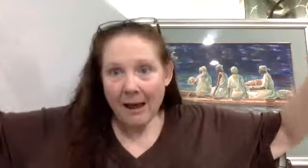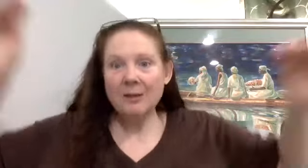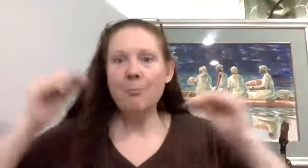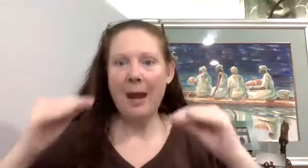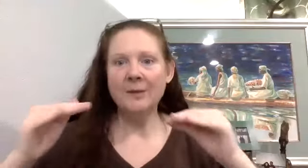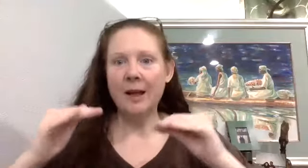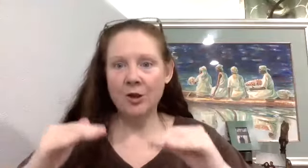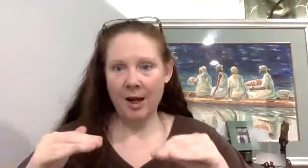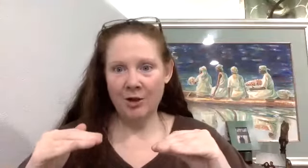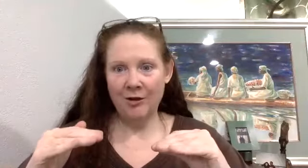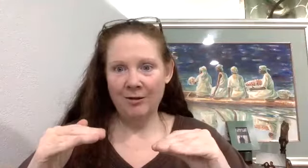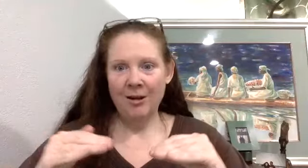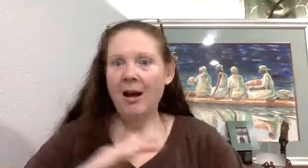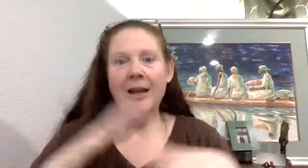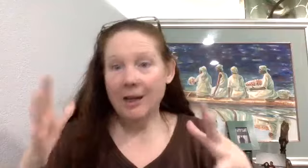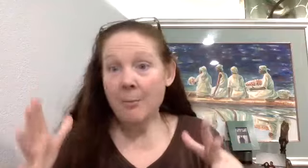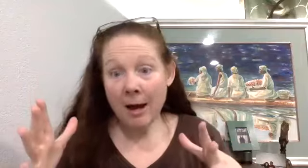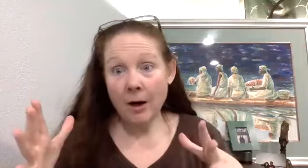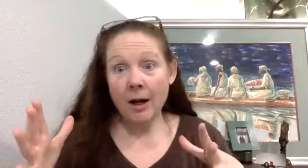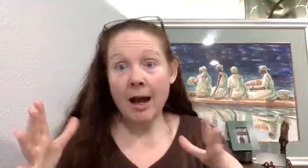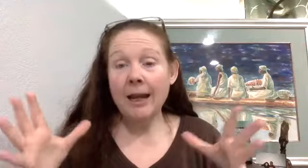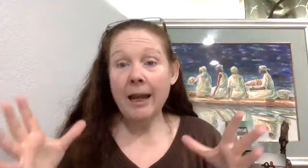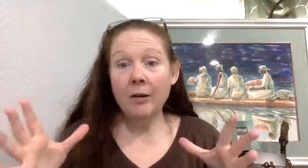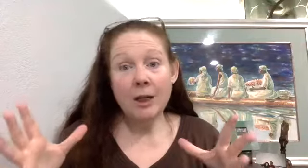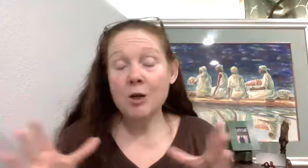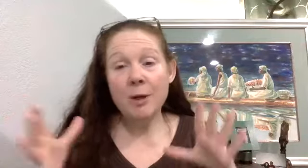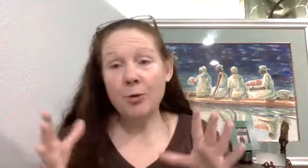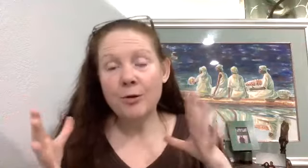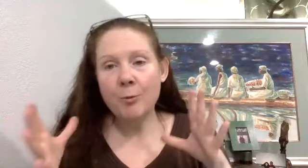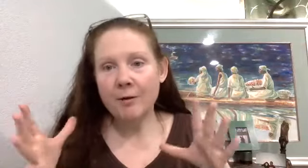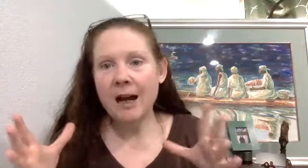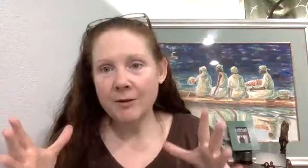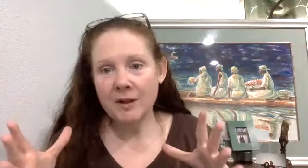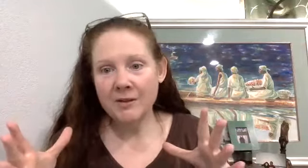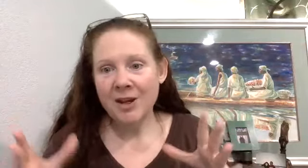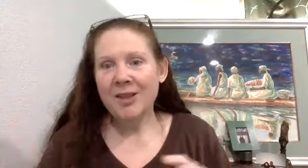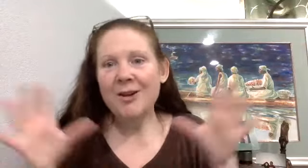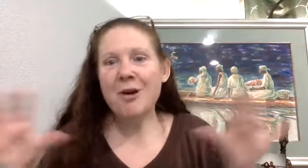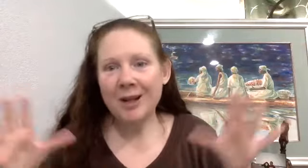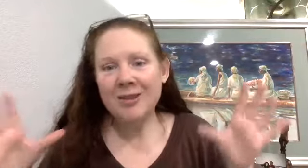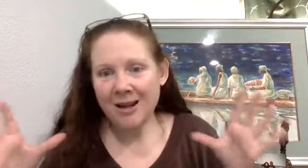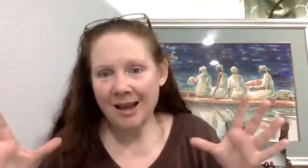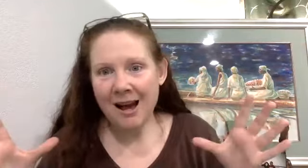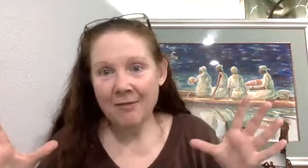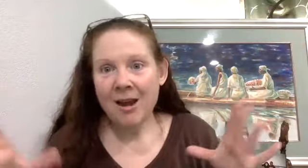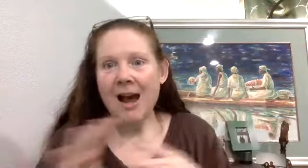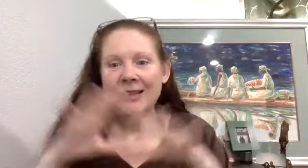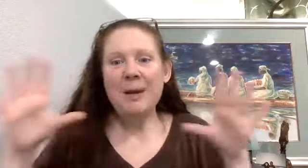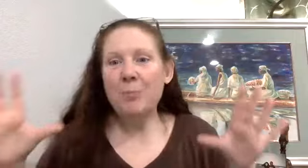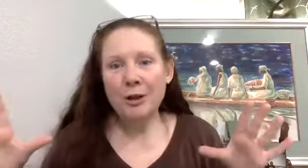basic education. Again, in America, I can guarantee you people don't know what a virus is. They don't know that it's not alive. I see people in